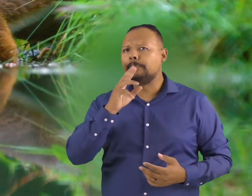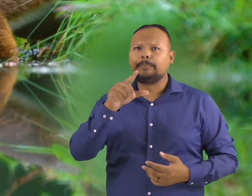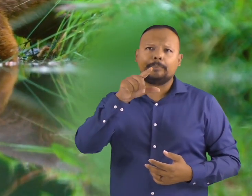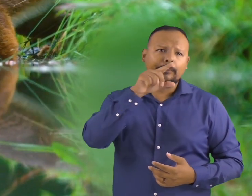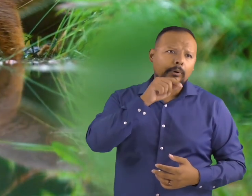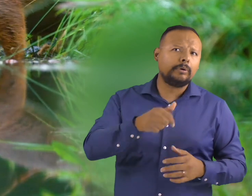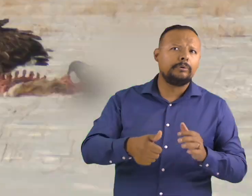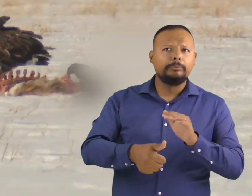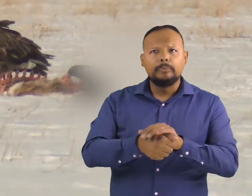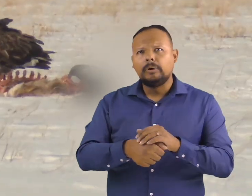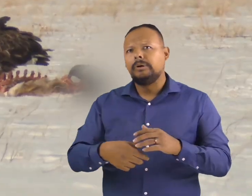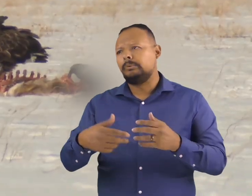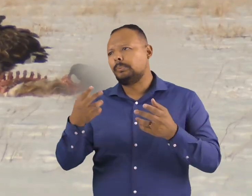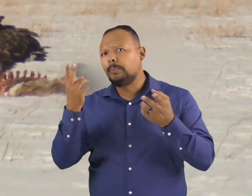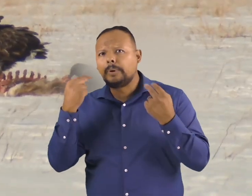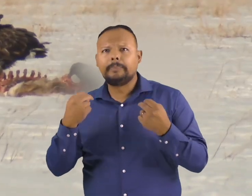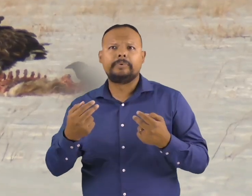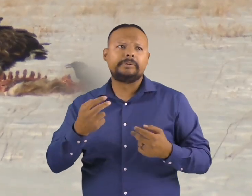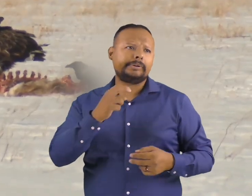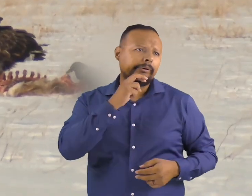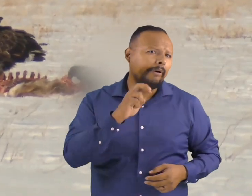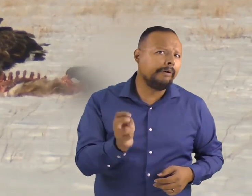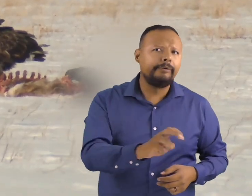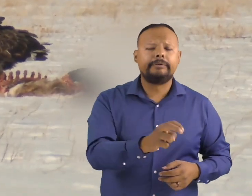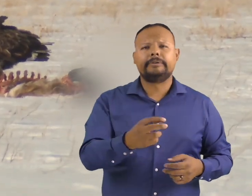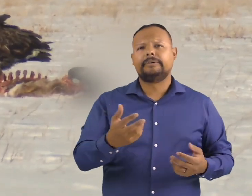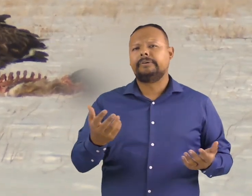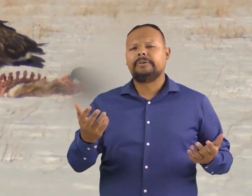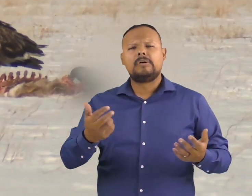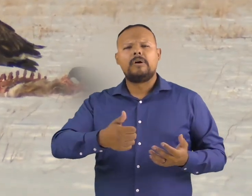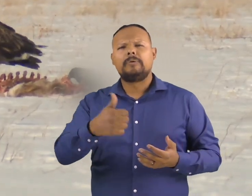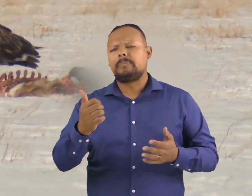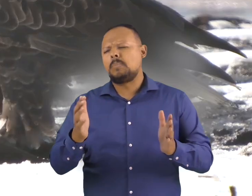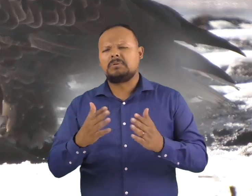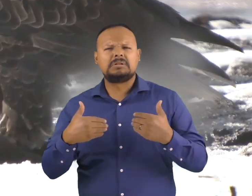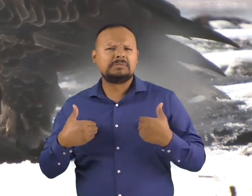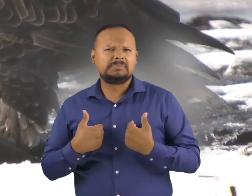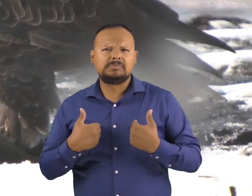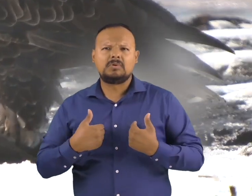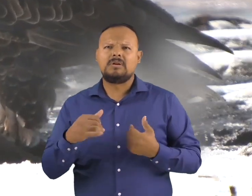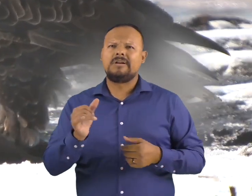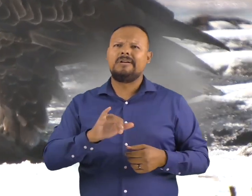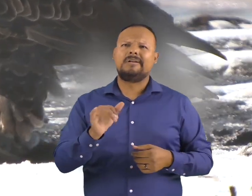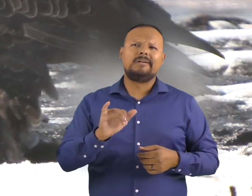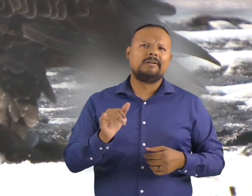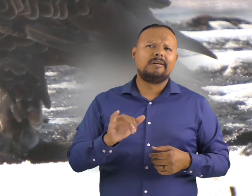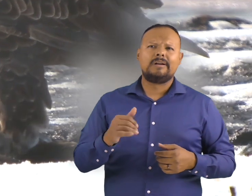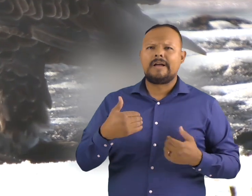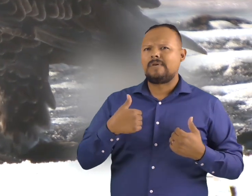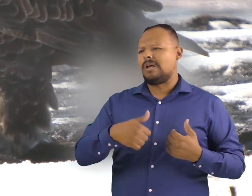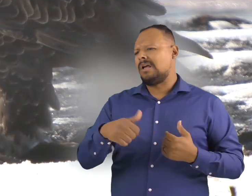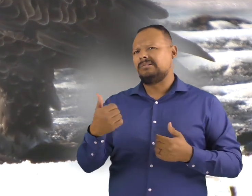American Eagles will also eat carrion, the decaying flesh of dead animals.